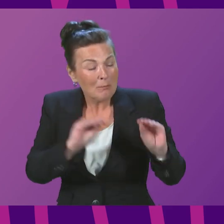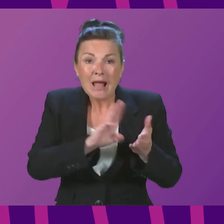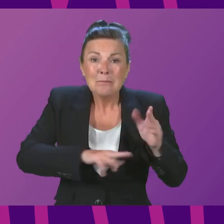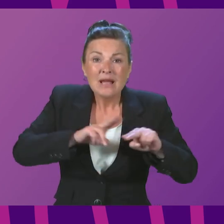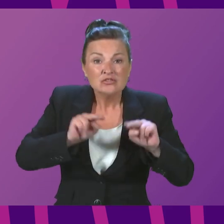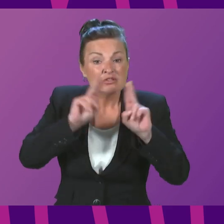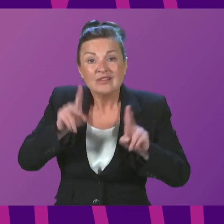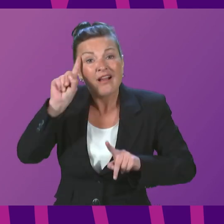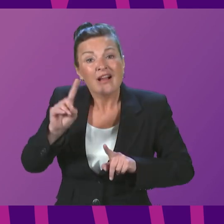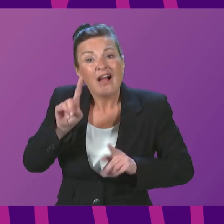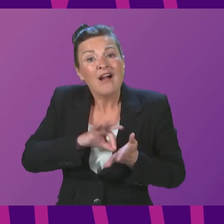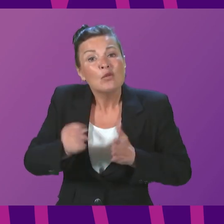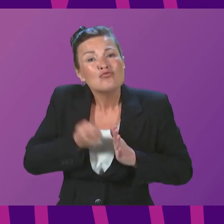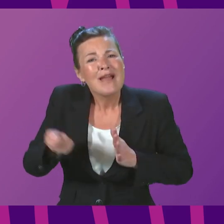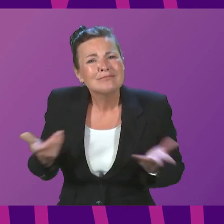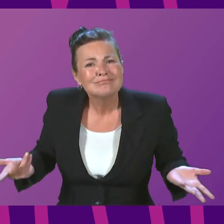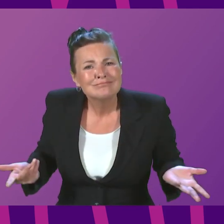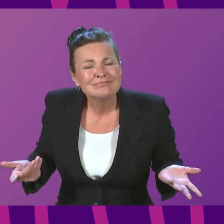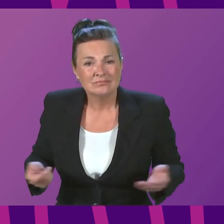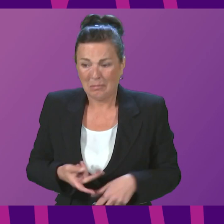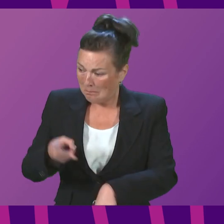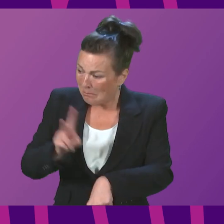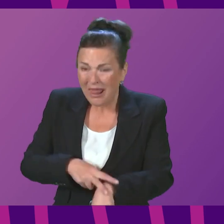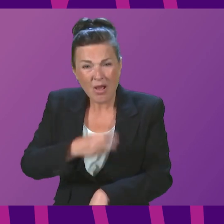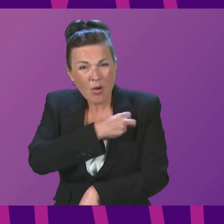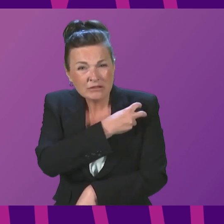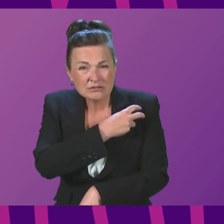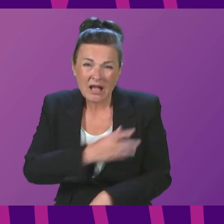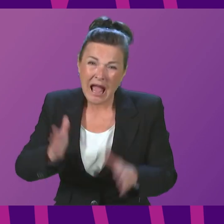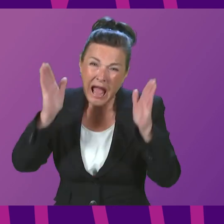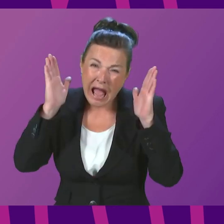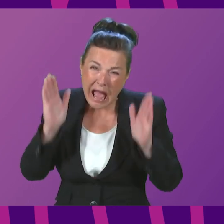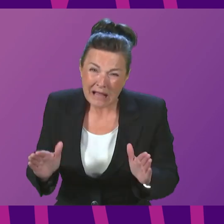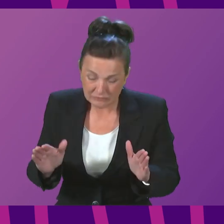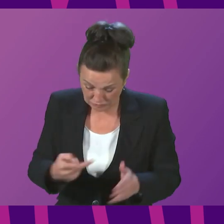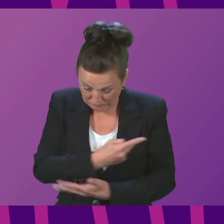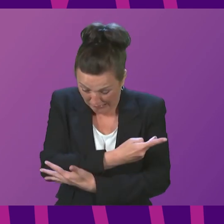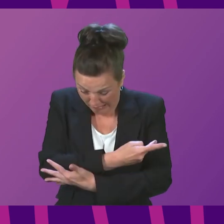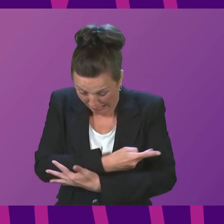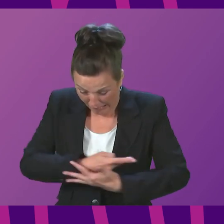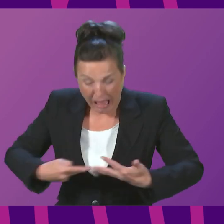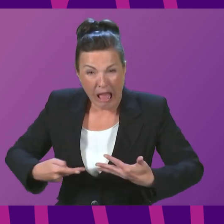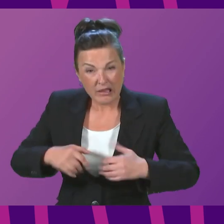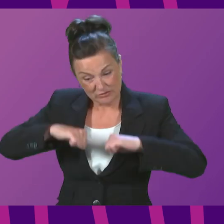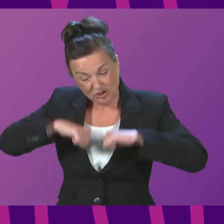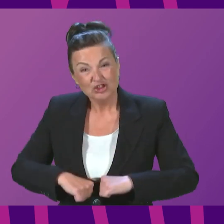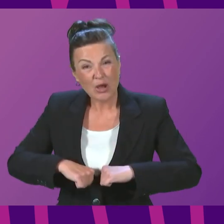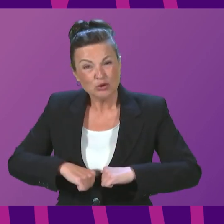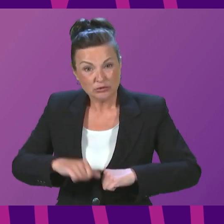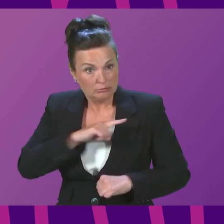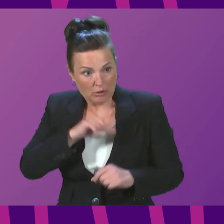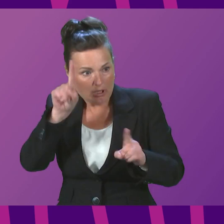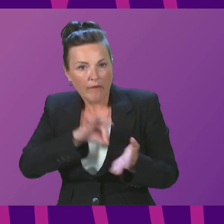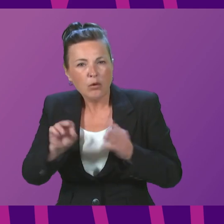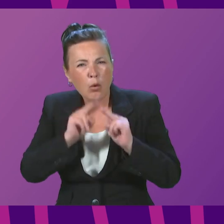cannot afford rent. Police officers forced to rely on food banks. Does the First Minister think that